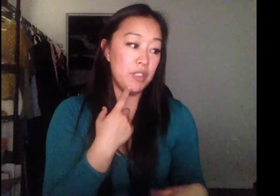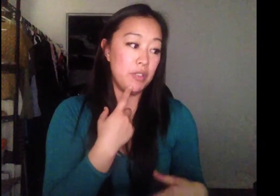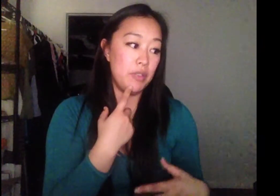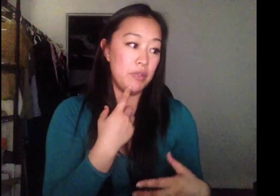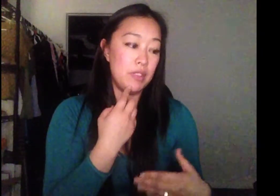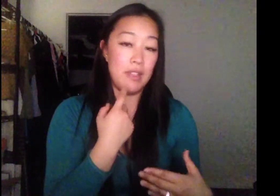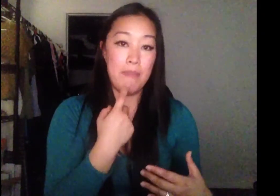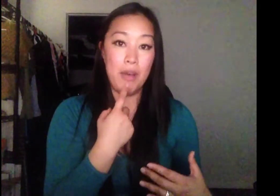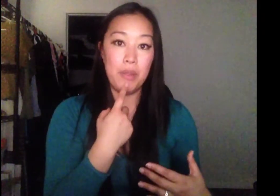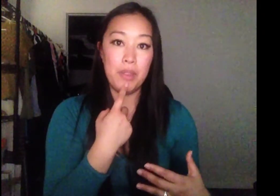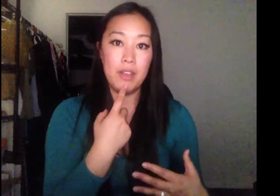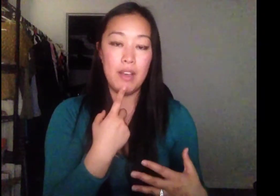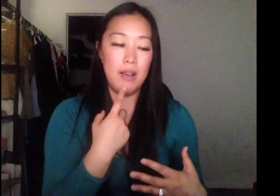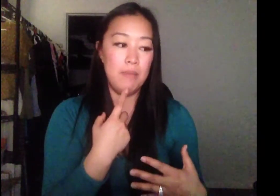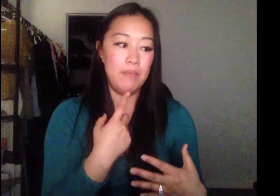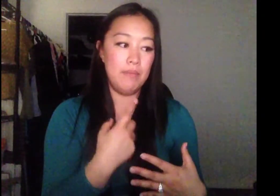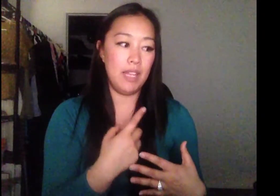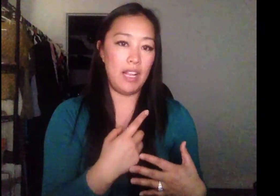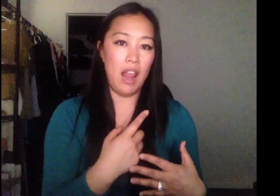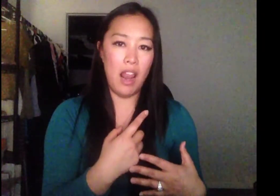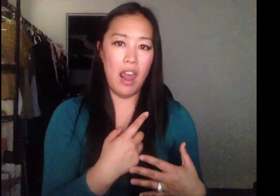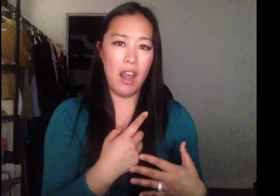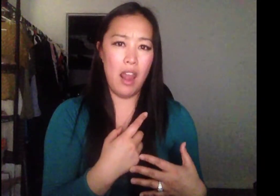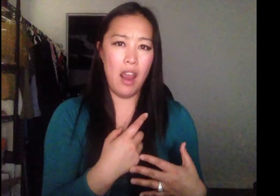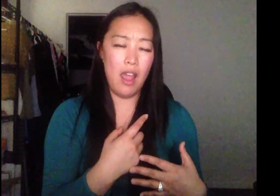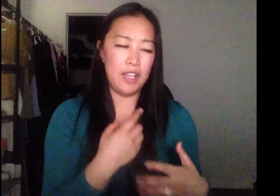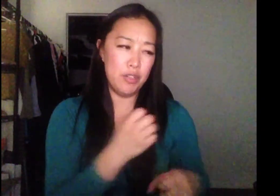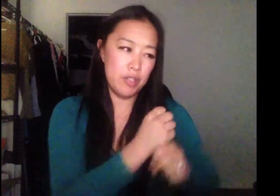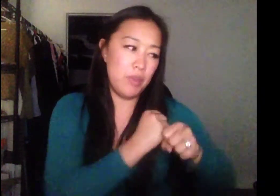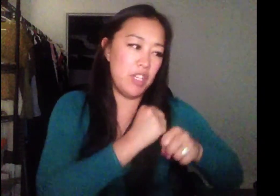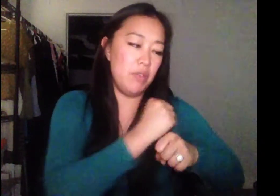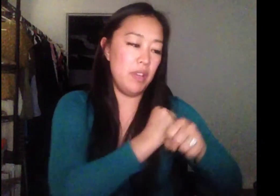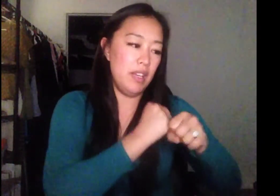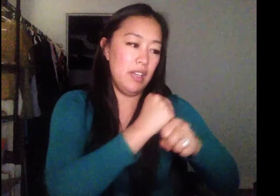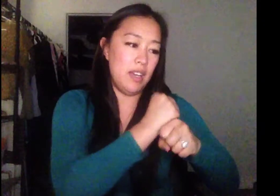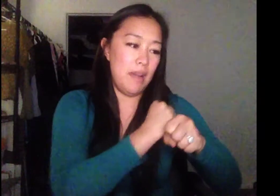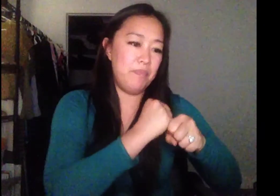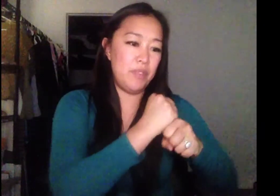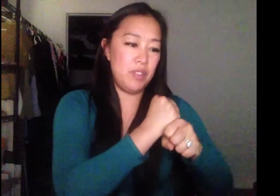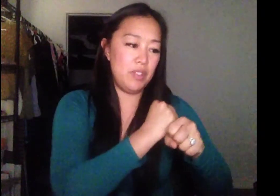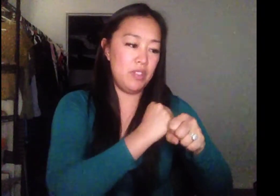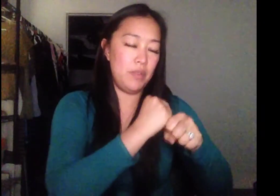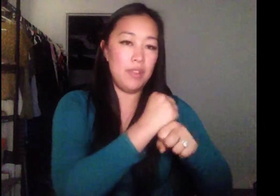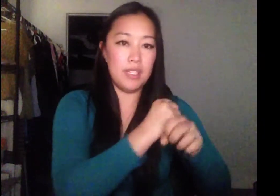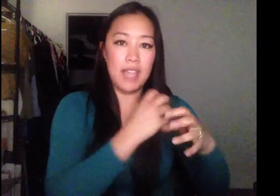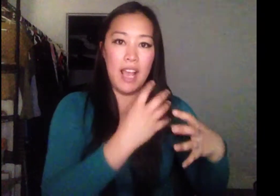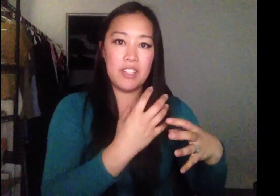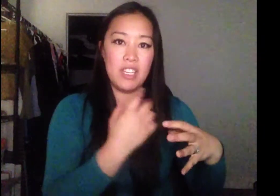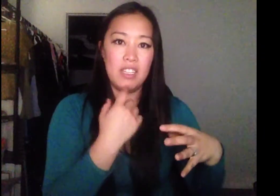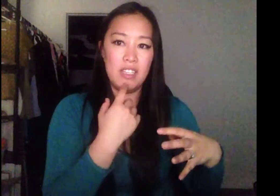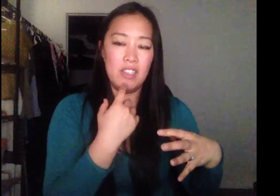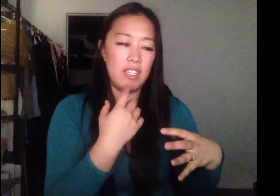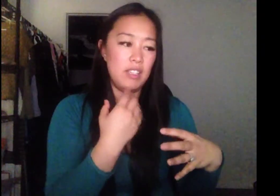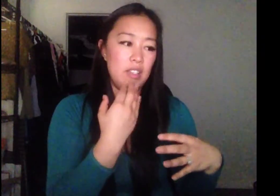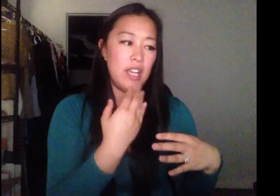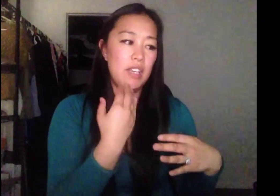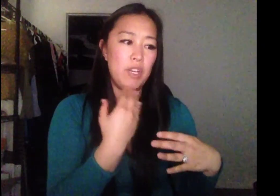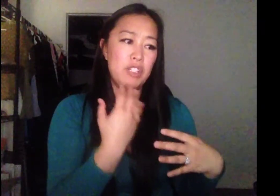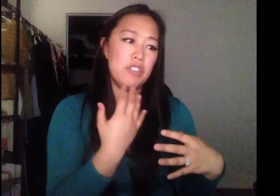use the mouth like la la la la la la. And usually when you do this action, you kind of want to use your